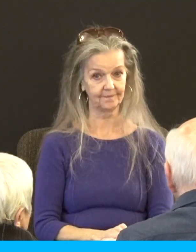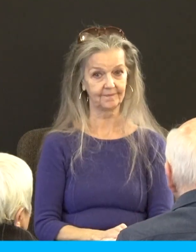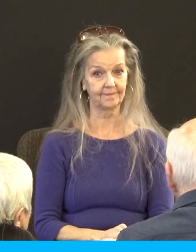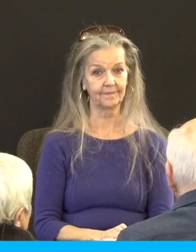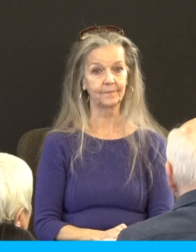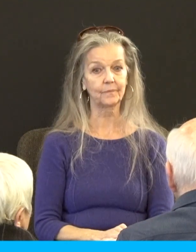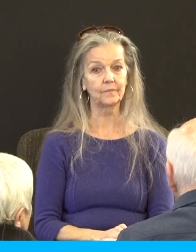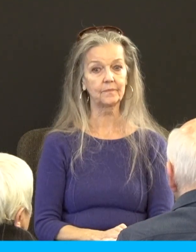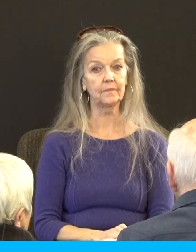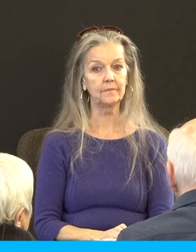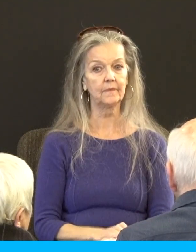how do you learn forgiveness